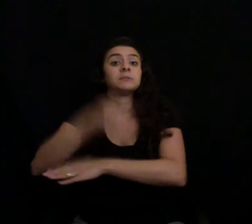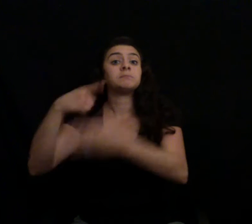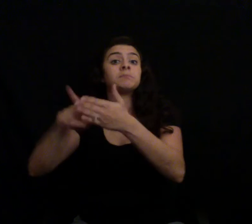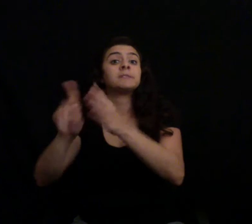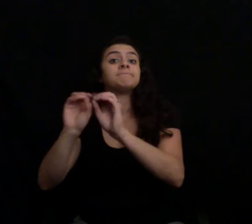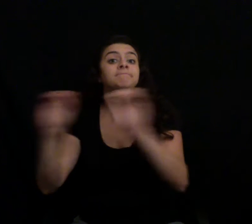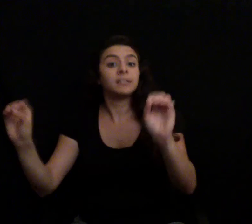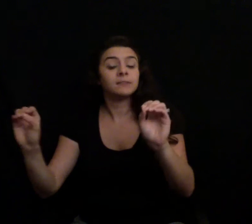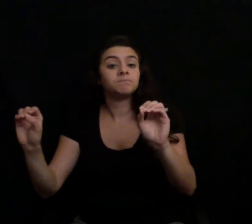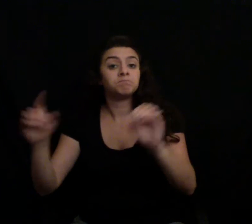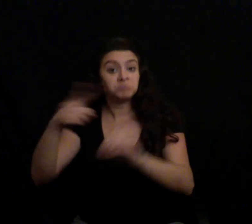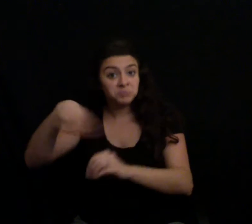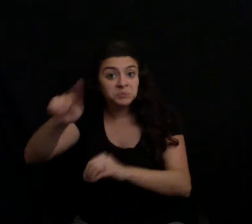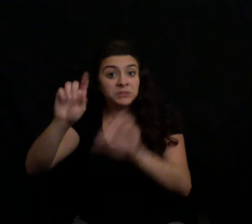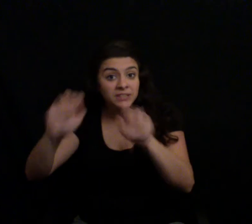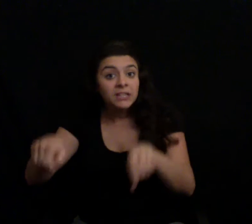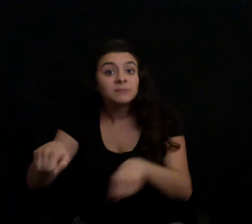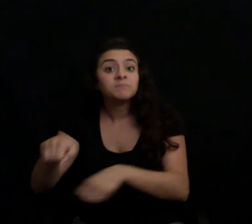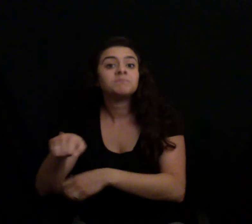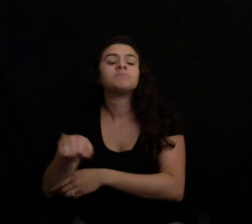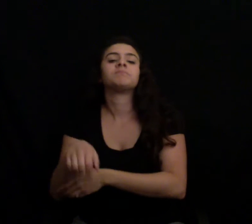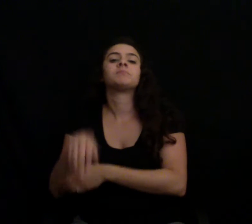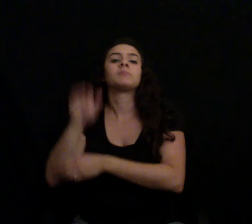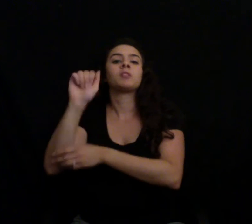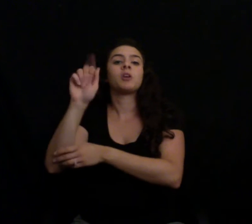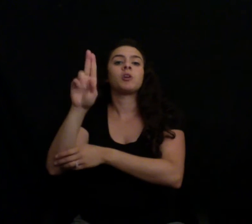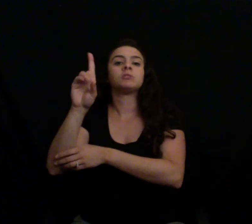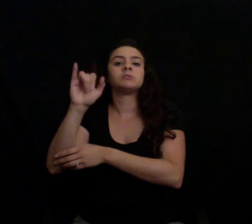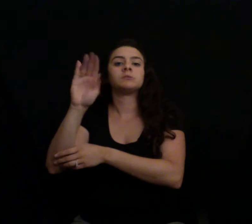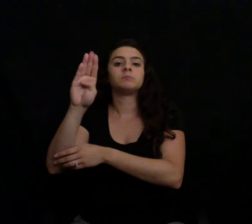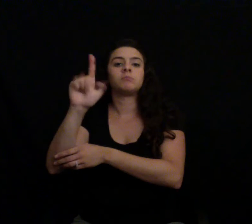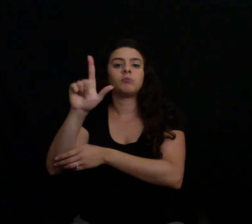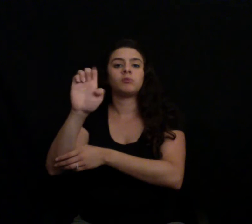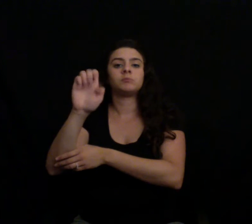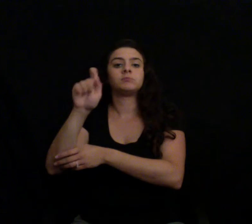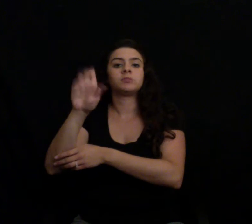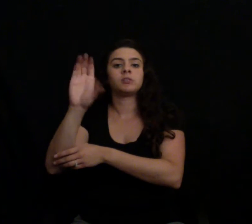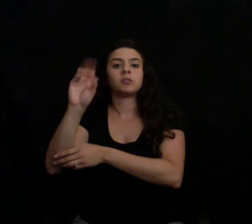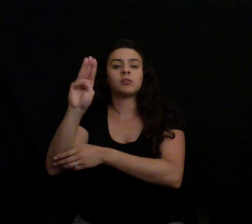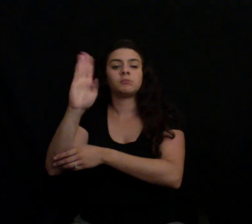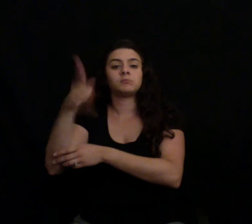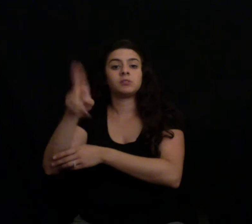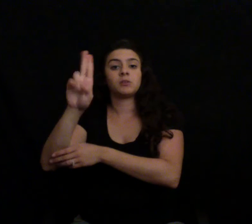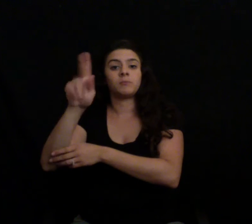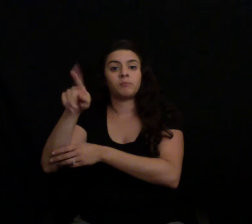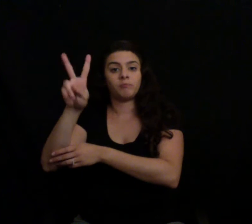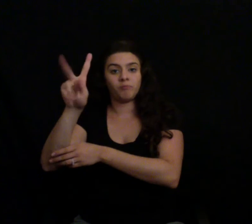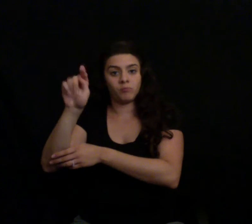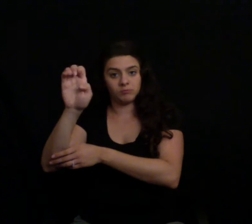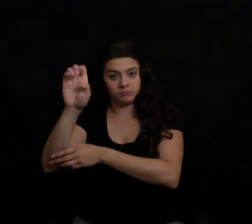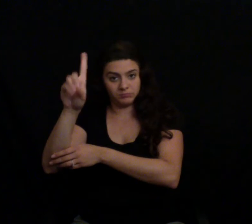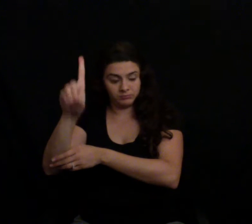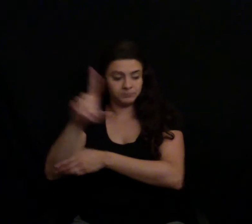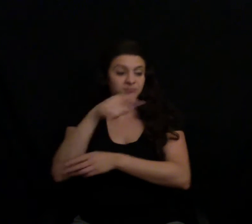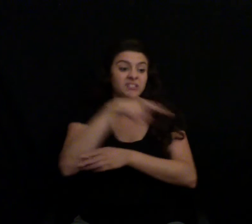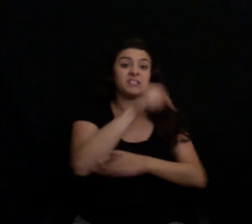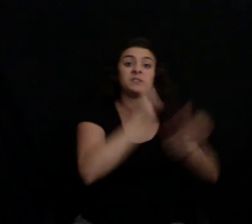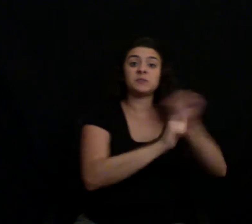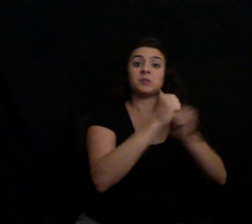at audible.com slash U-P-V-O-T-E-D. This episode is also brought to you by MeHundies. MeHundies